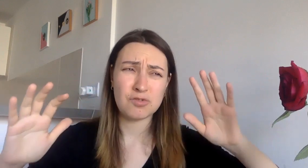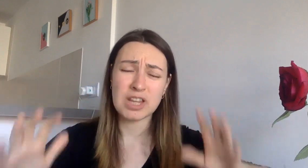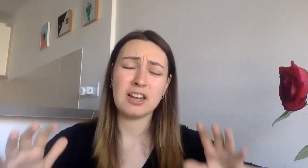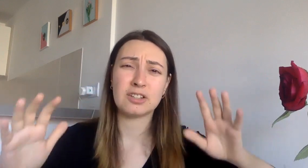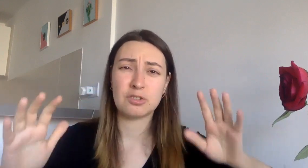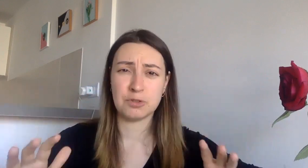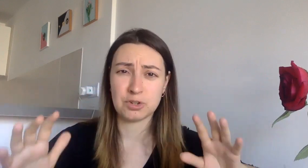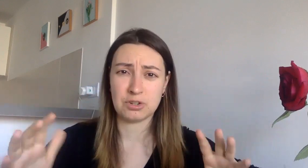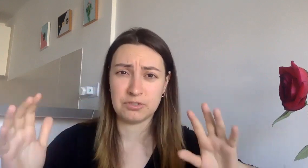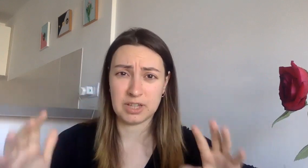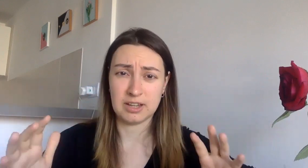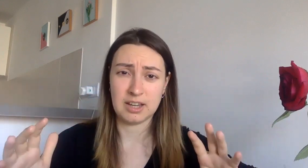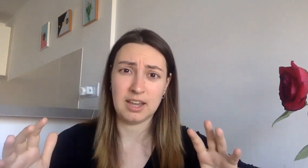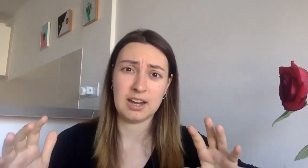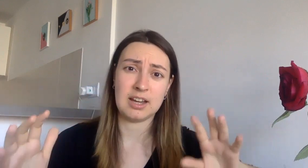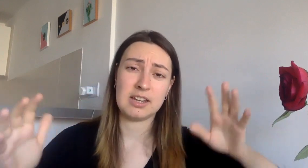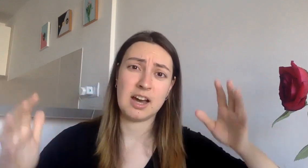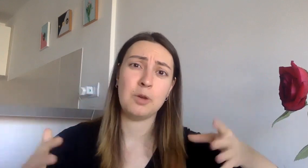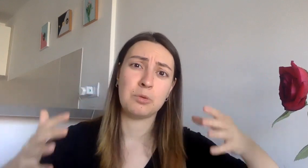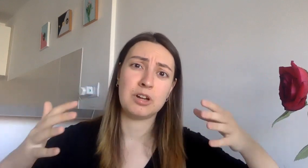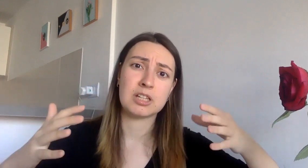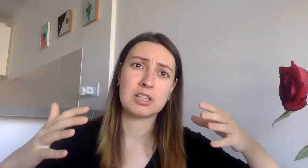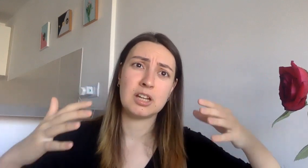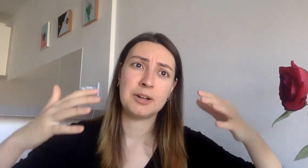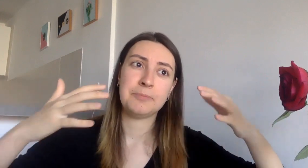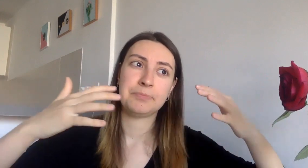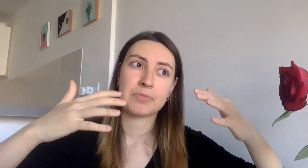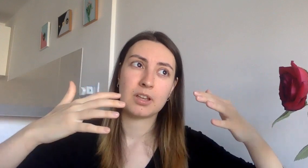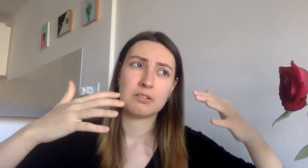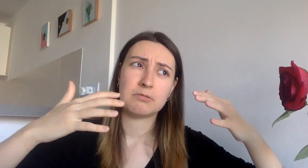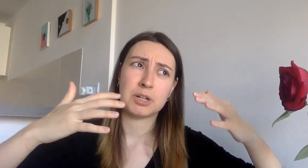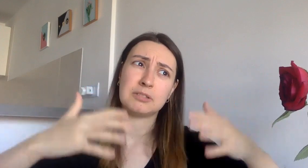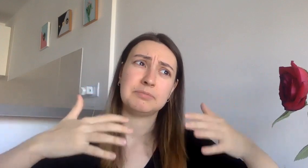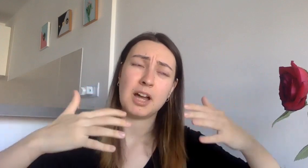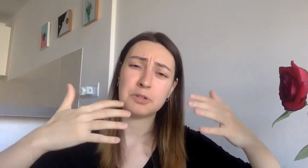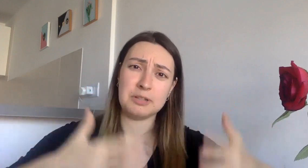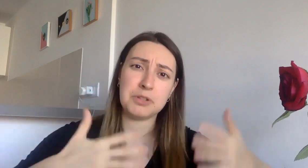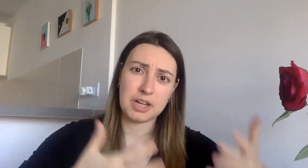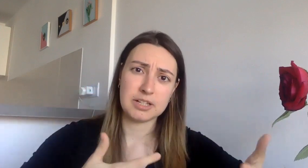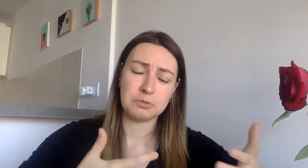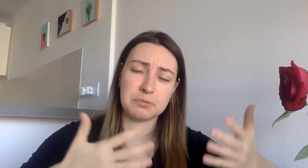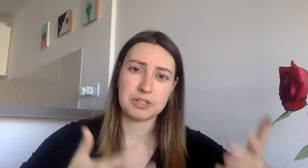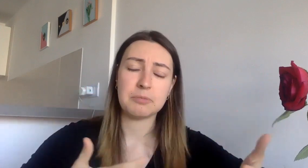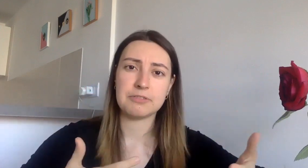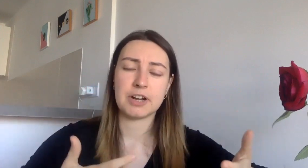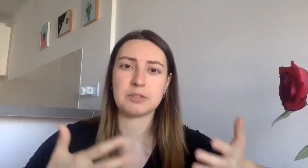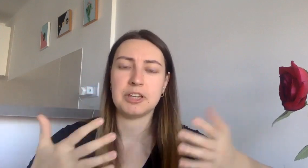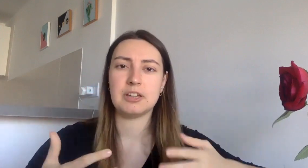really controversial there and i was well i was sympathizing with my serbian friends because